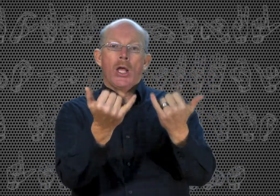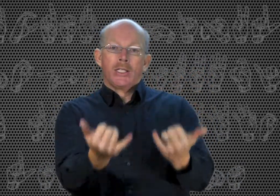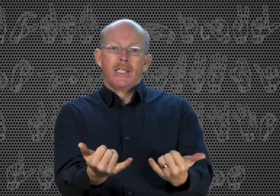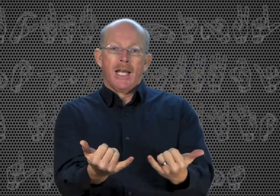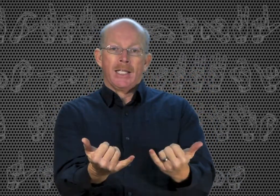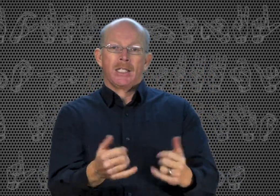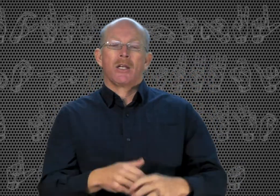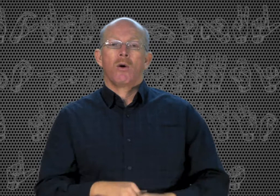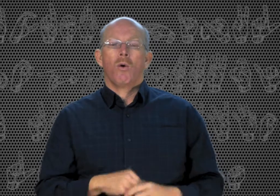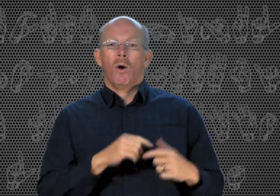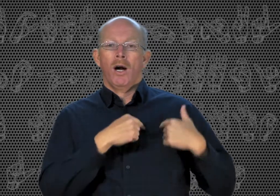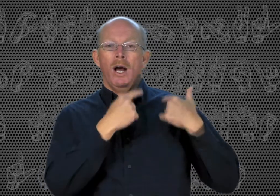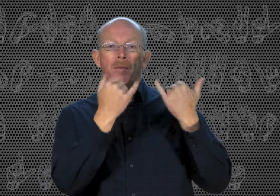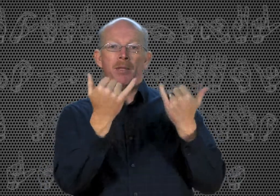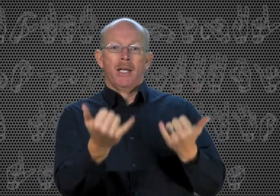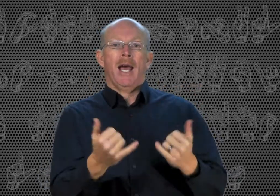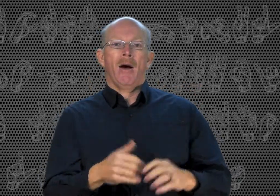Since, or up to now.